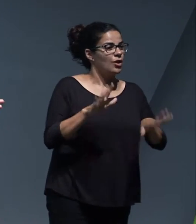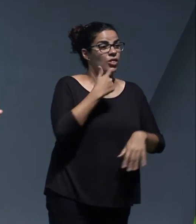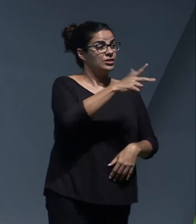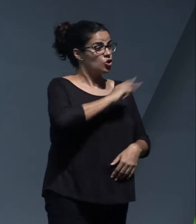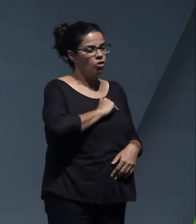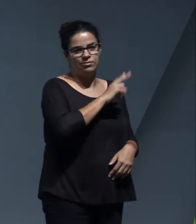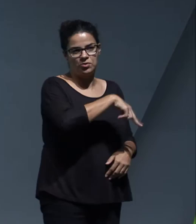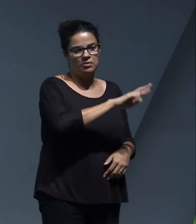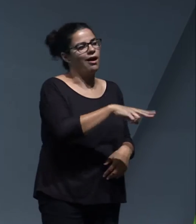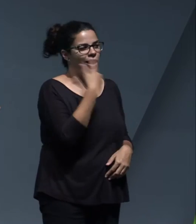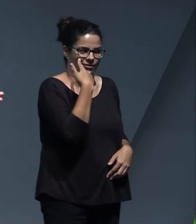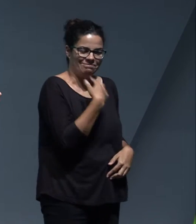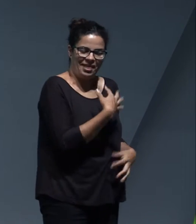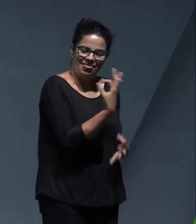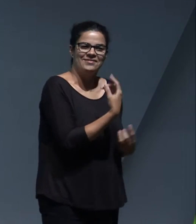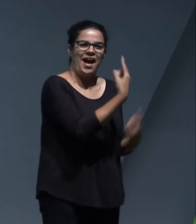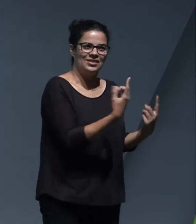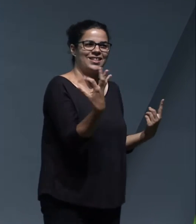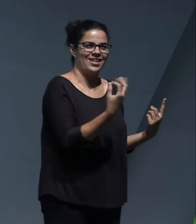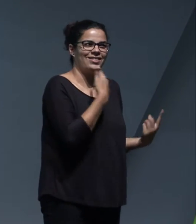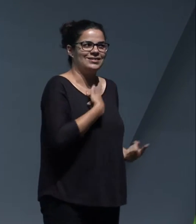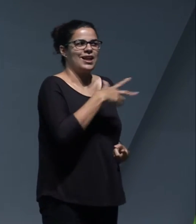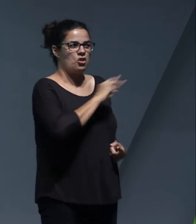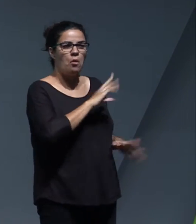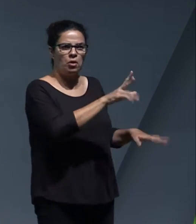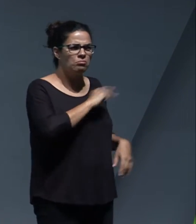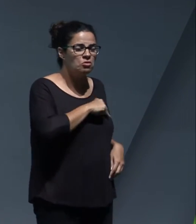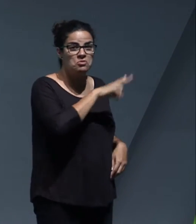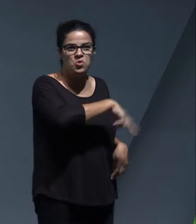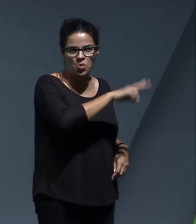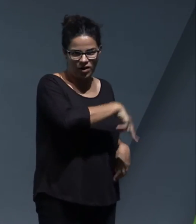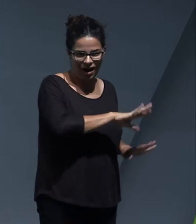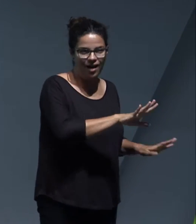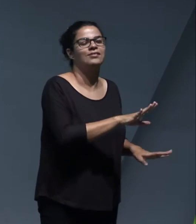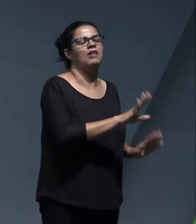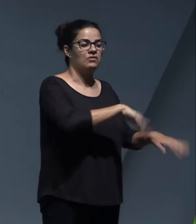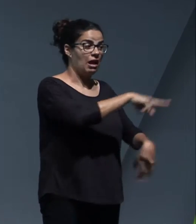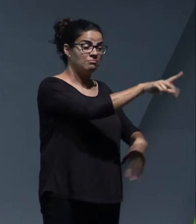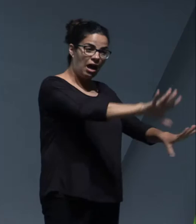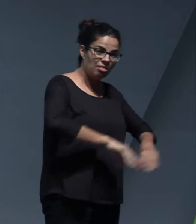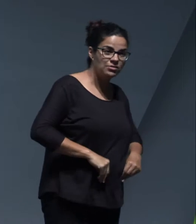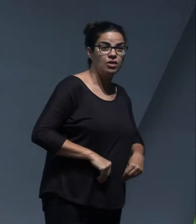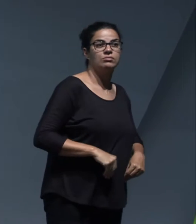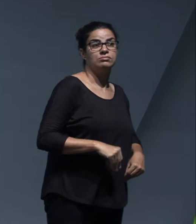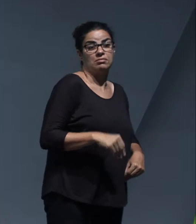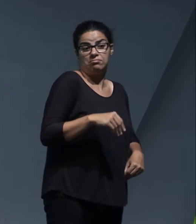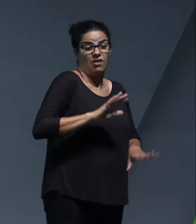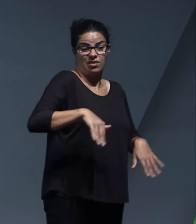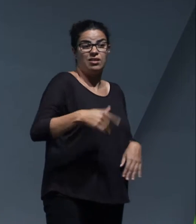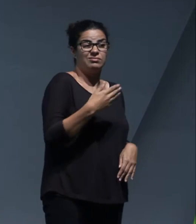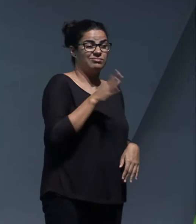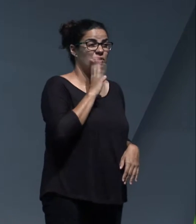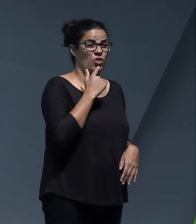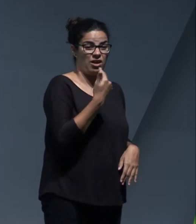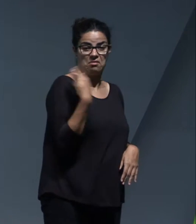work and they never say no. They never actually say no, which is great. So this came up at dinner the